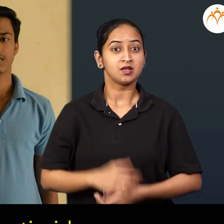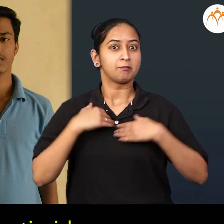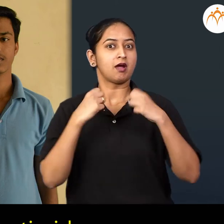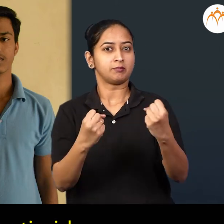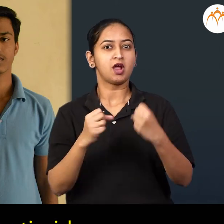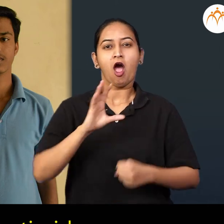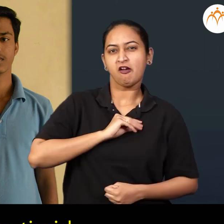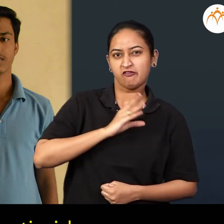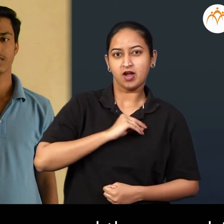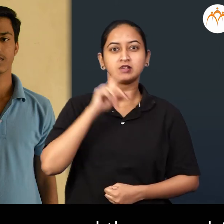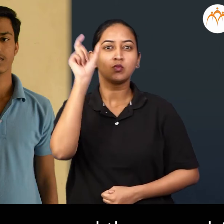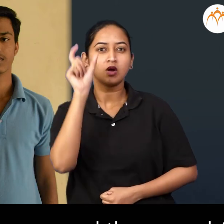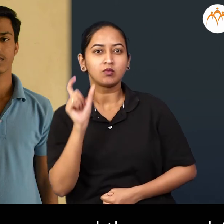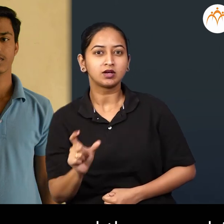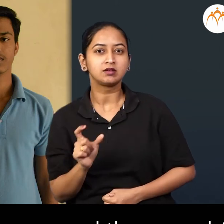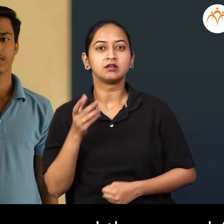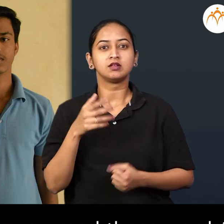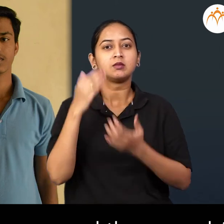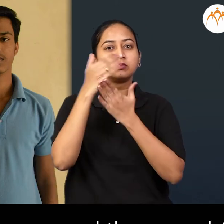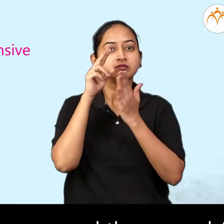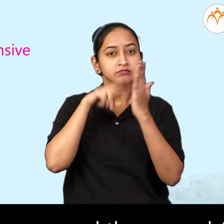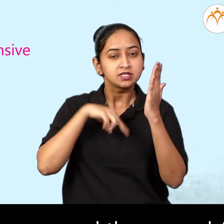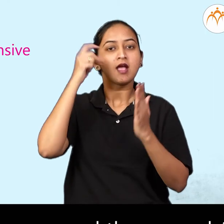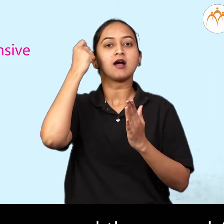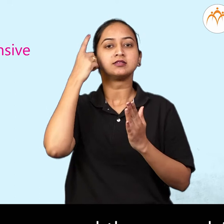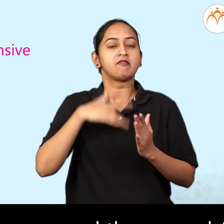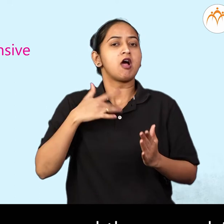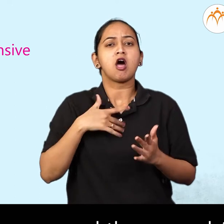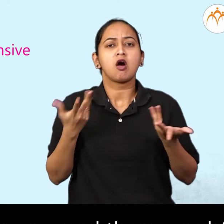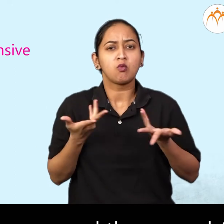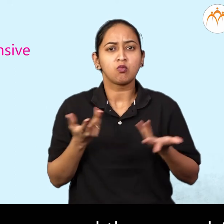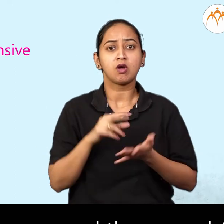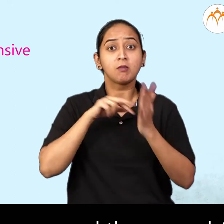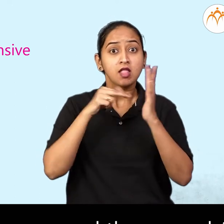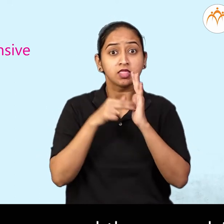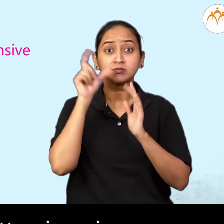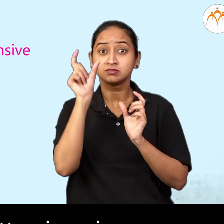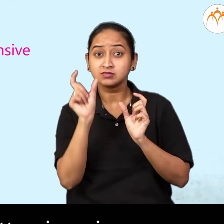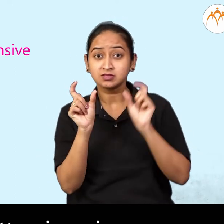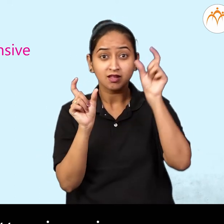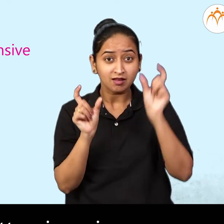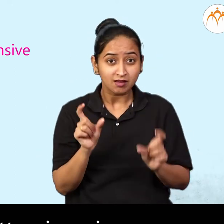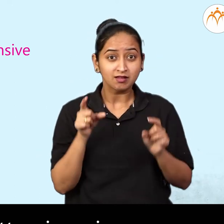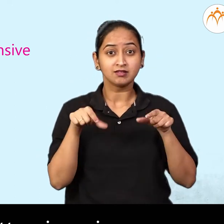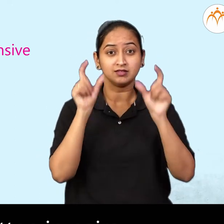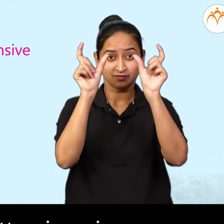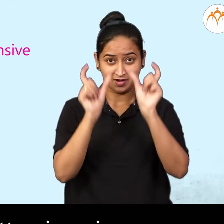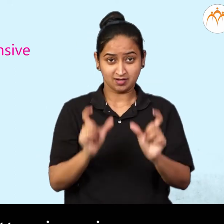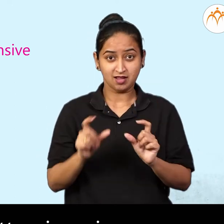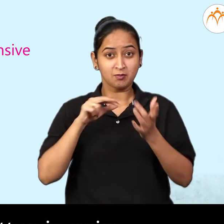timid What did you feel when you read these words? Words written in pairs